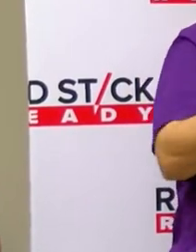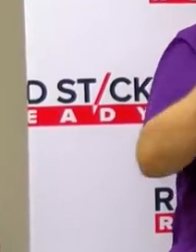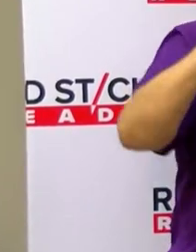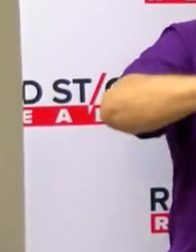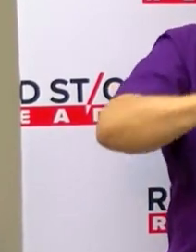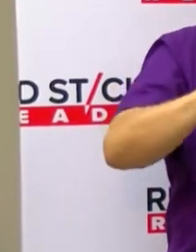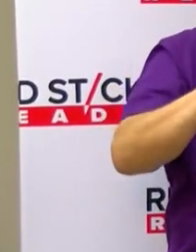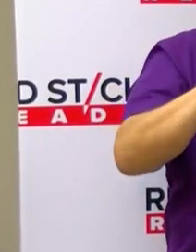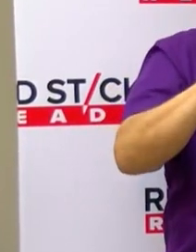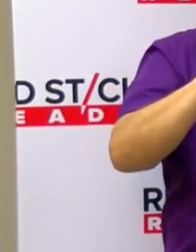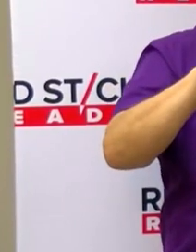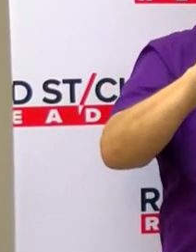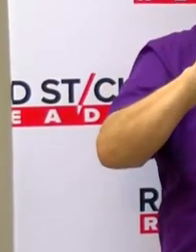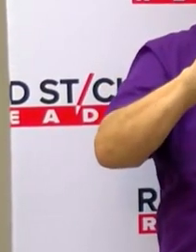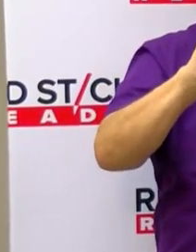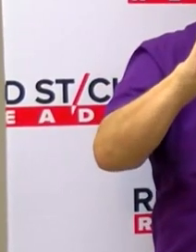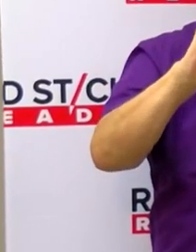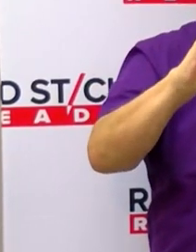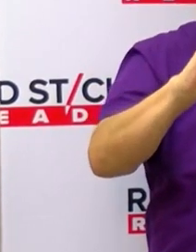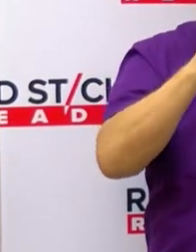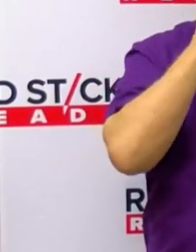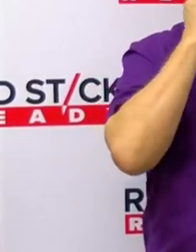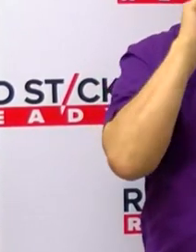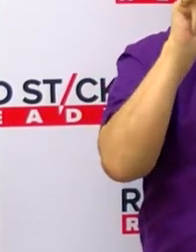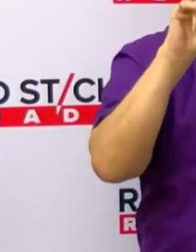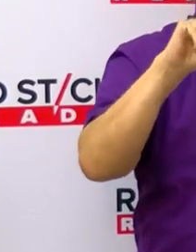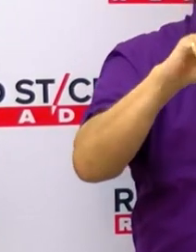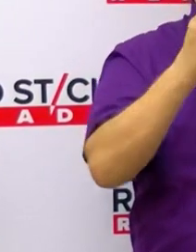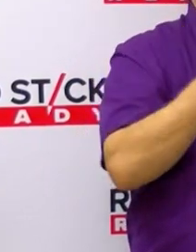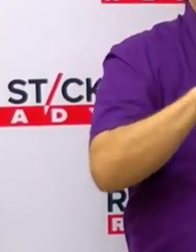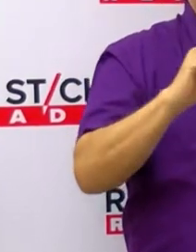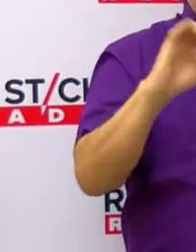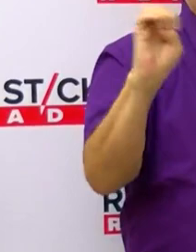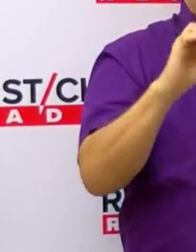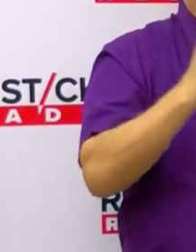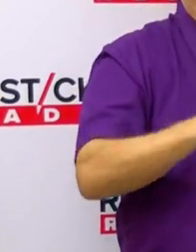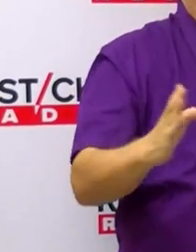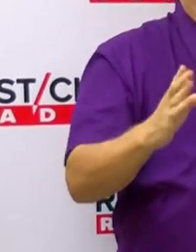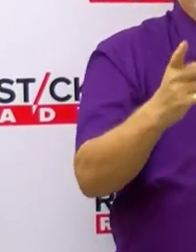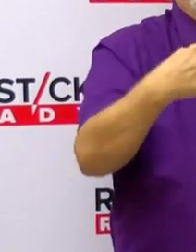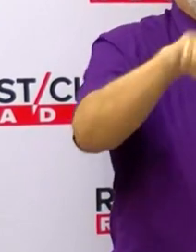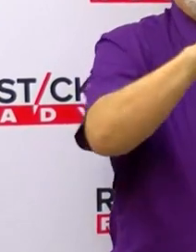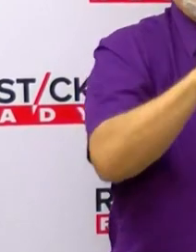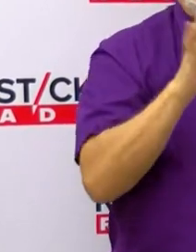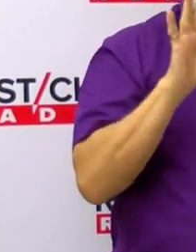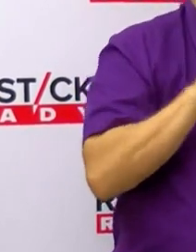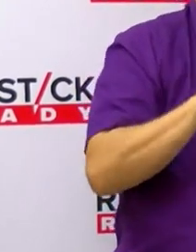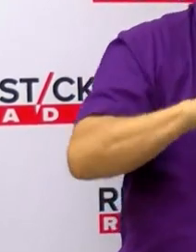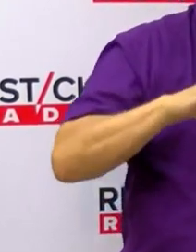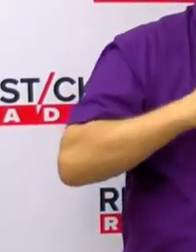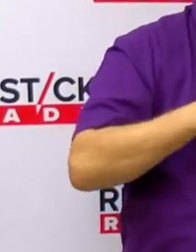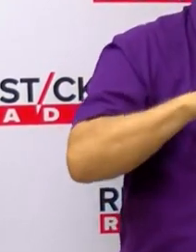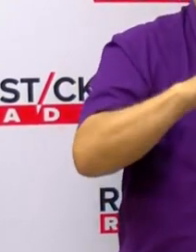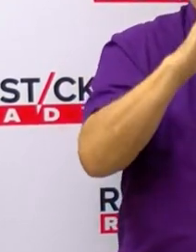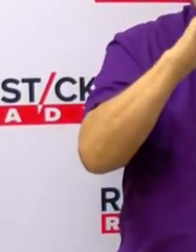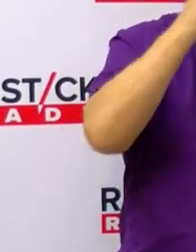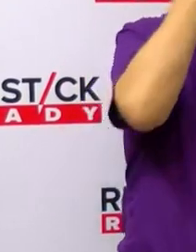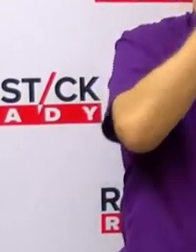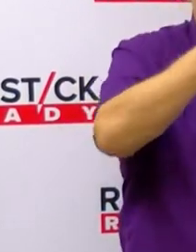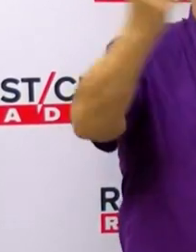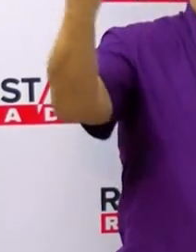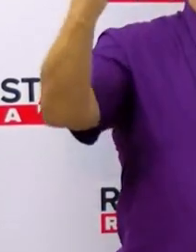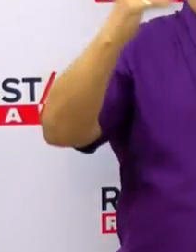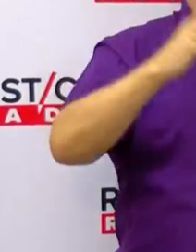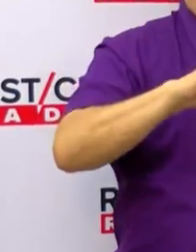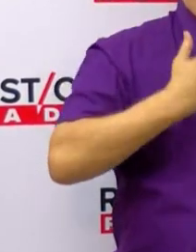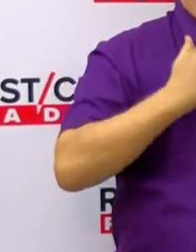Security and Emergency Preparedness. You all are an essential component of helping us communicate these essential messages to our